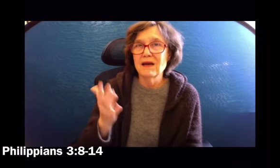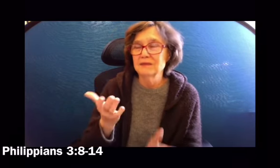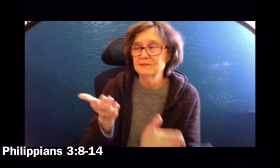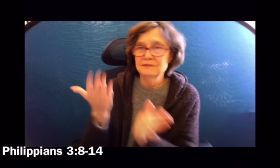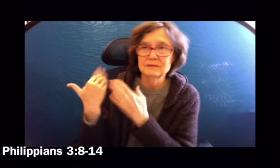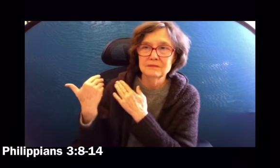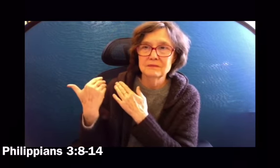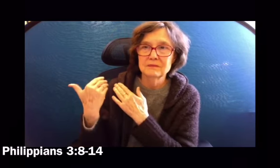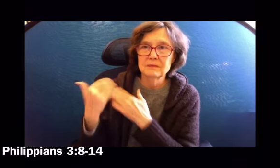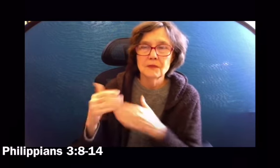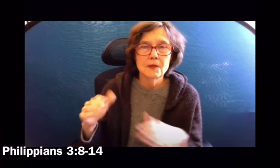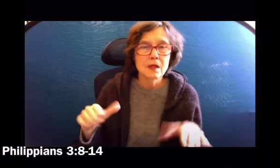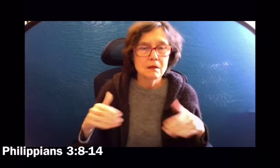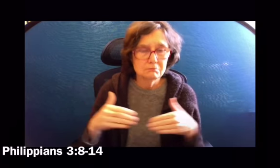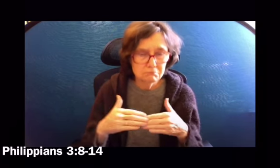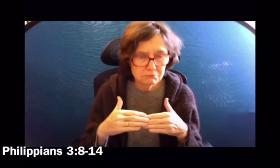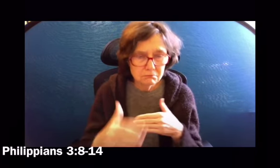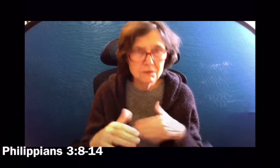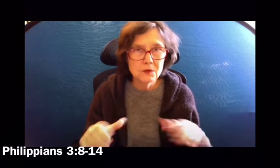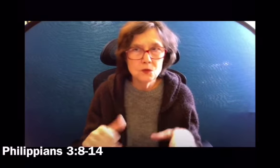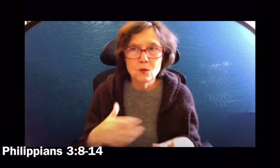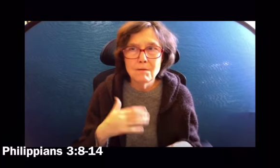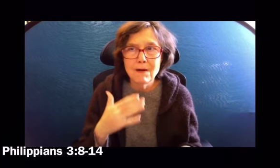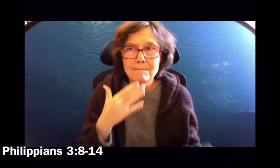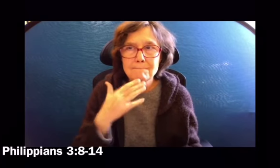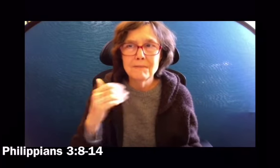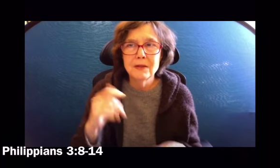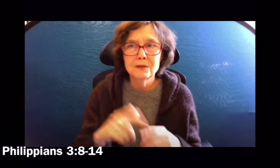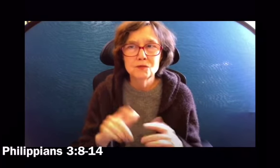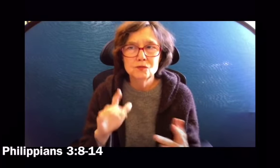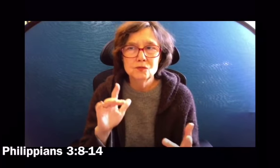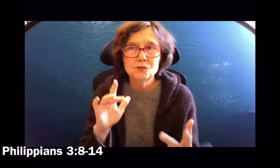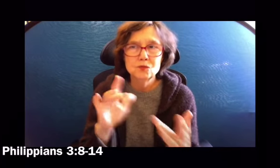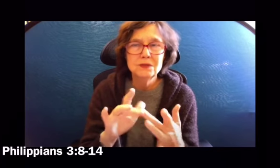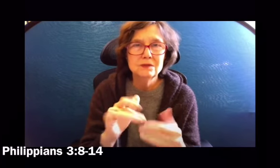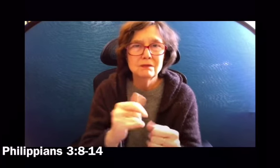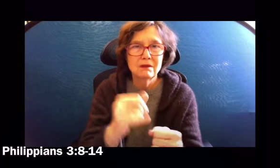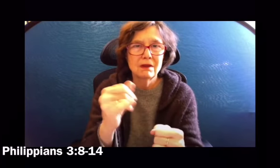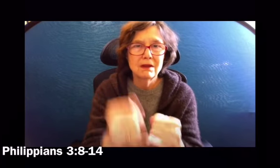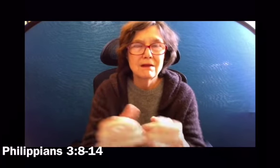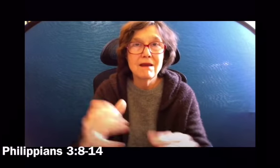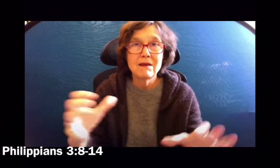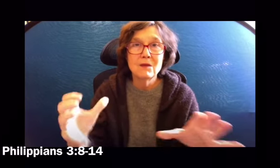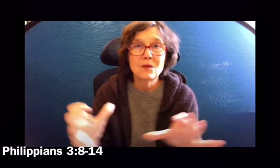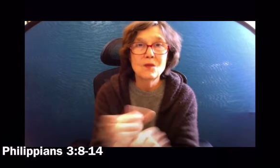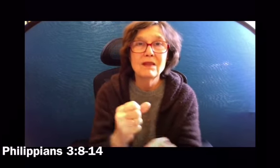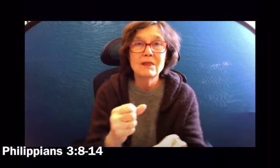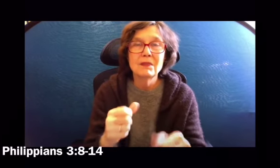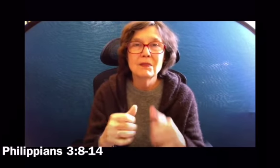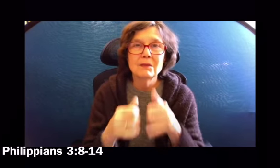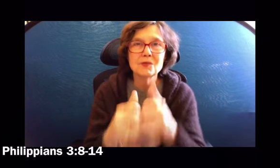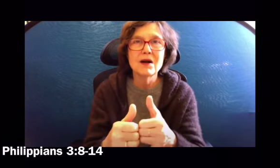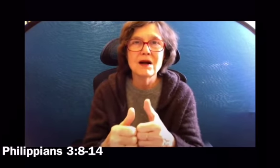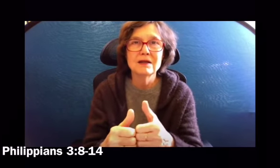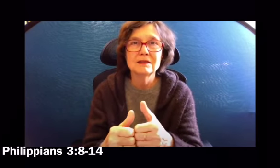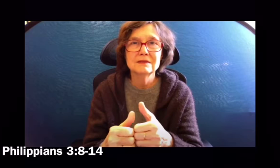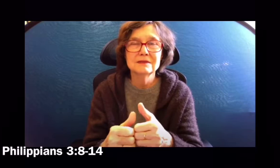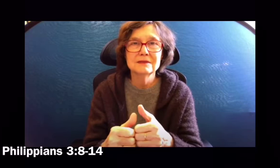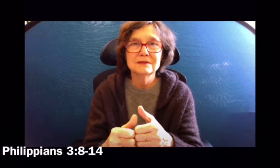I consider my pursuit towards the goal the prize of God's upward